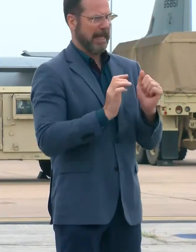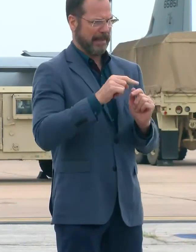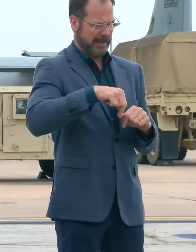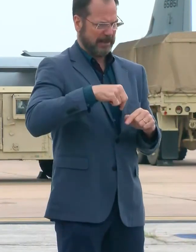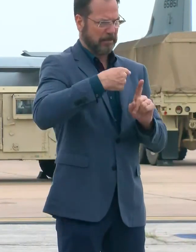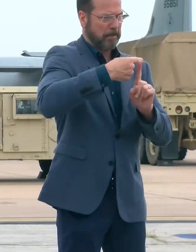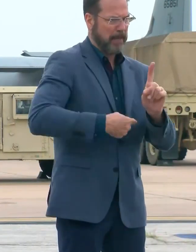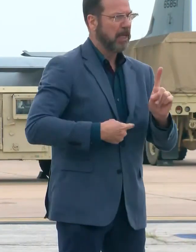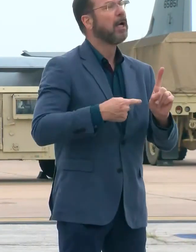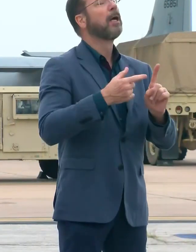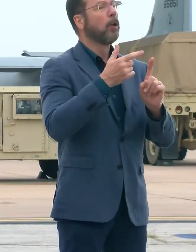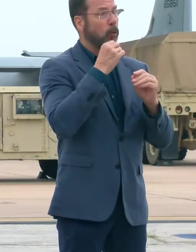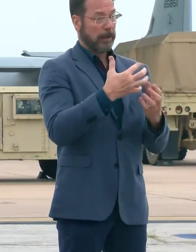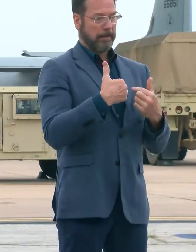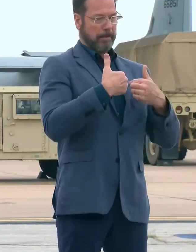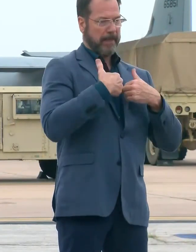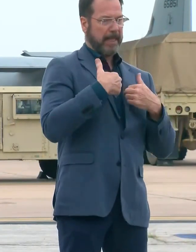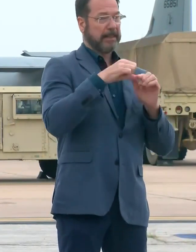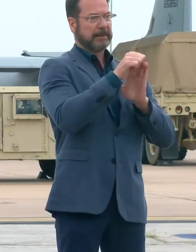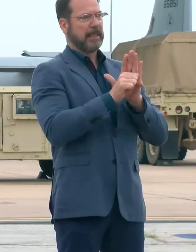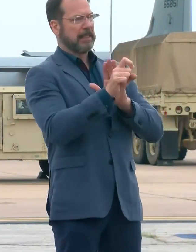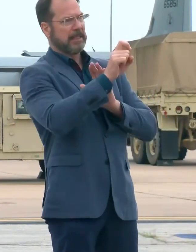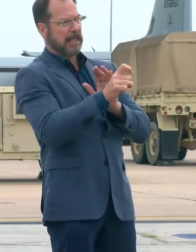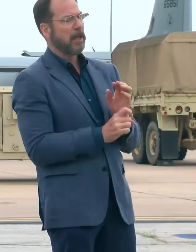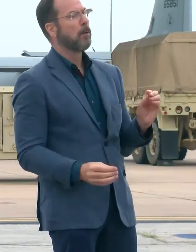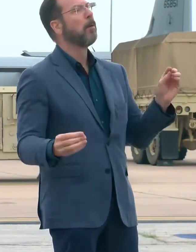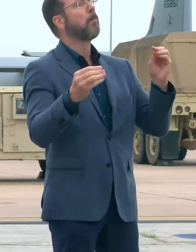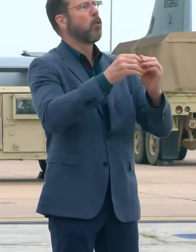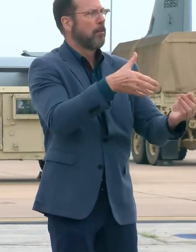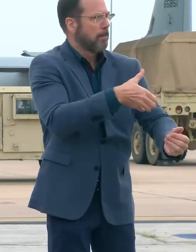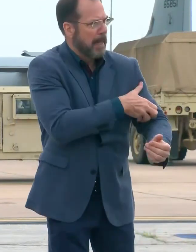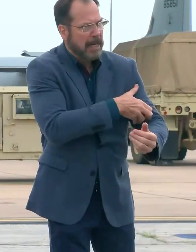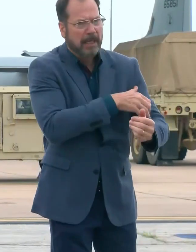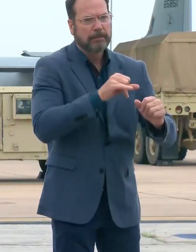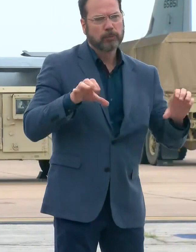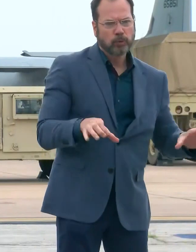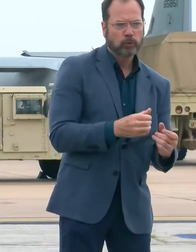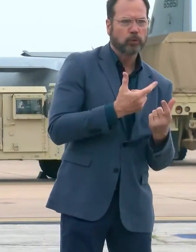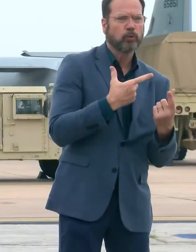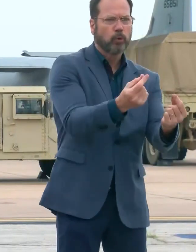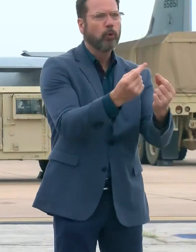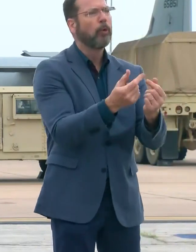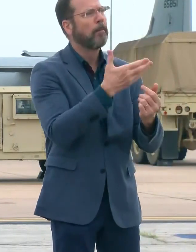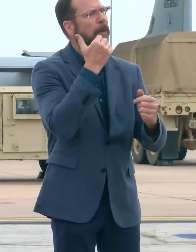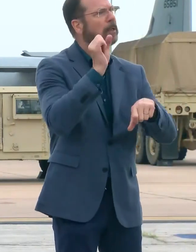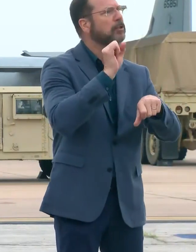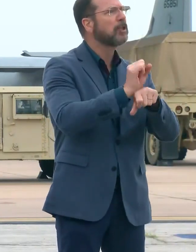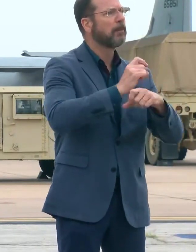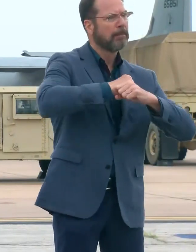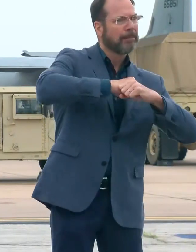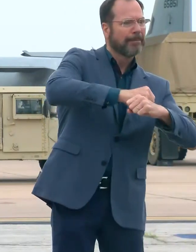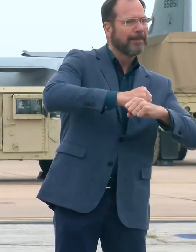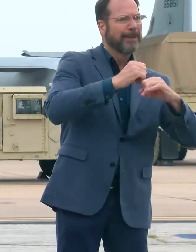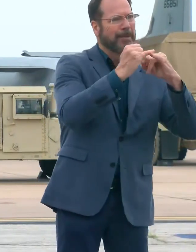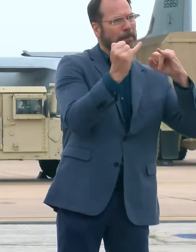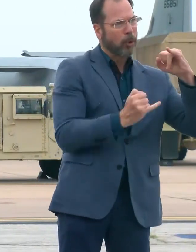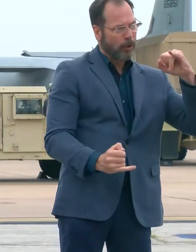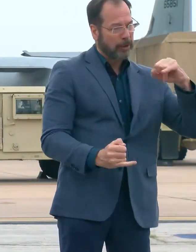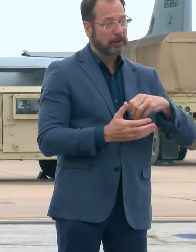that will give me and the state of Texas even more tools to do an even better job of securing our border.